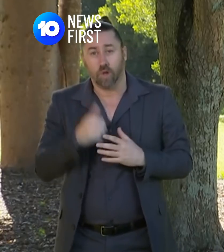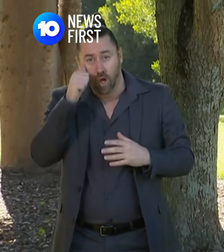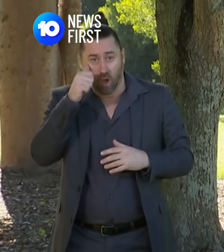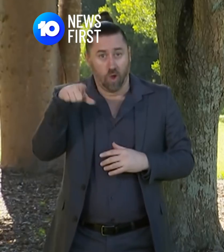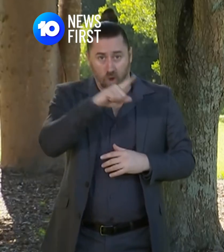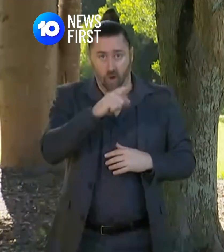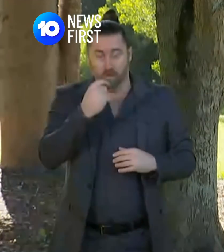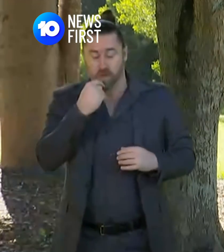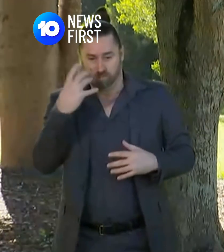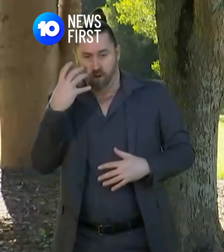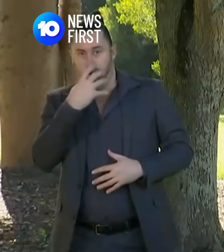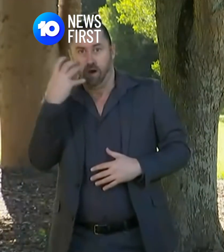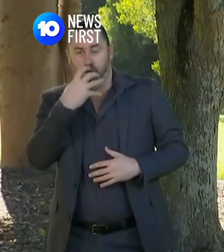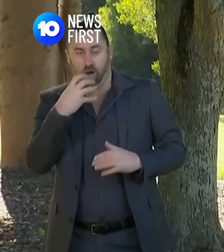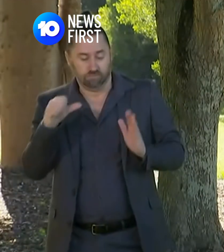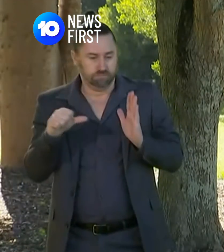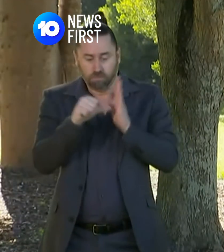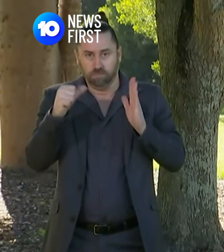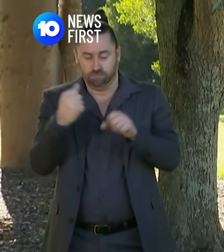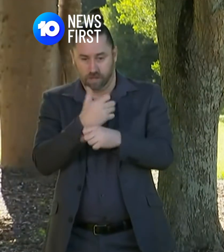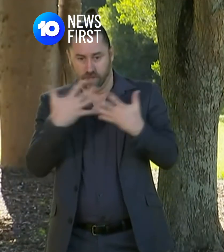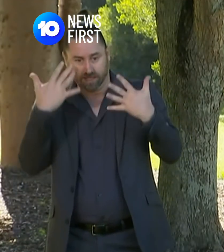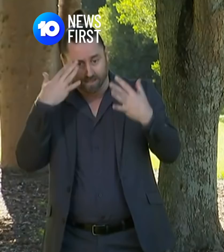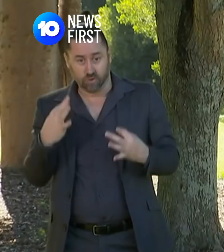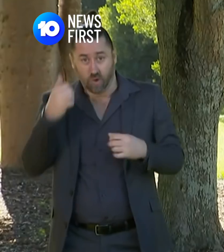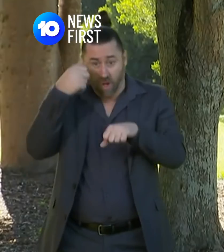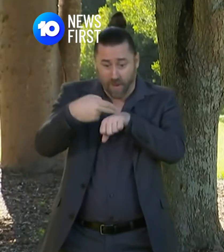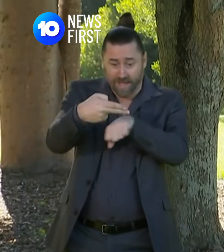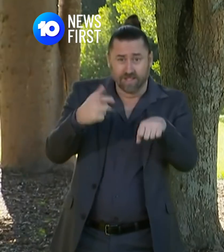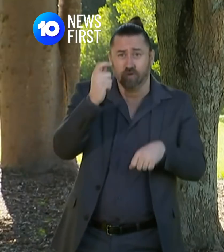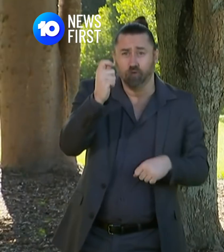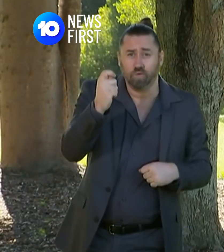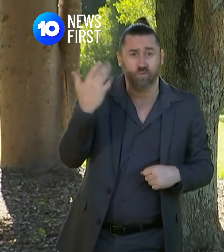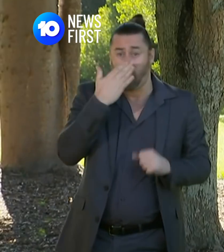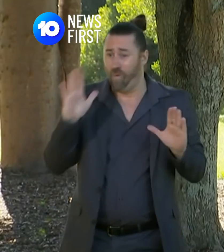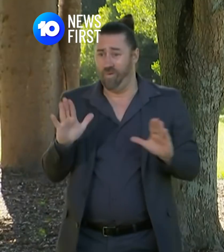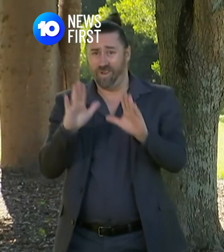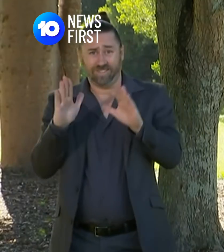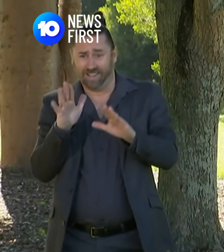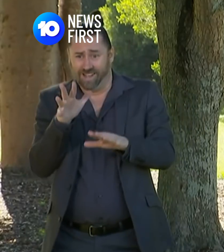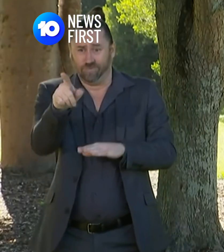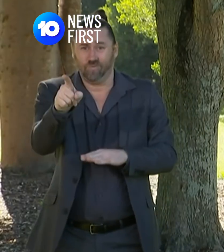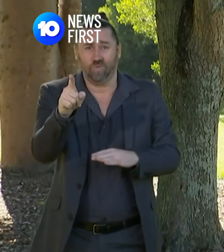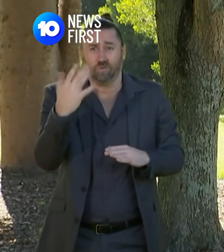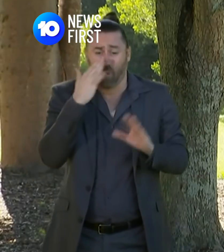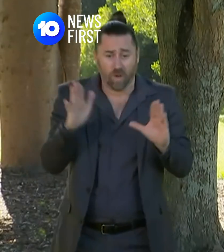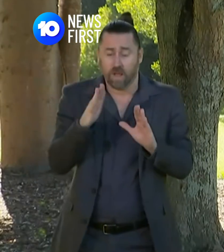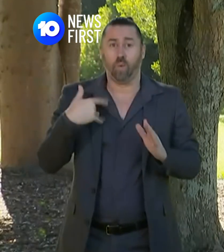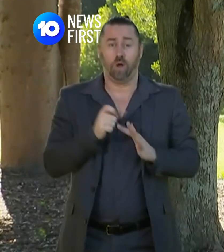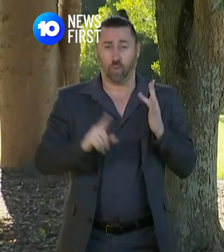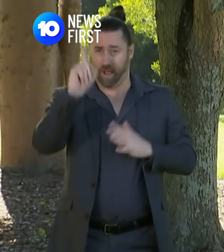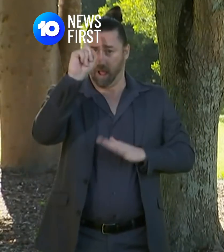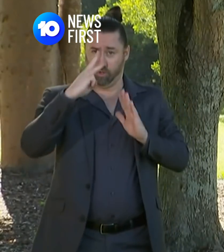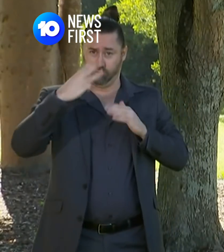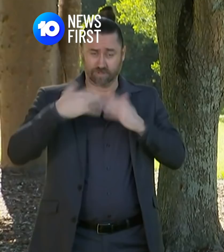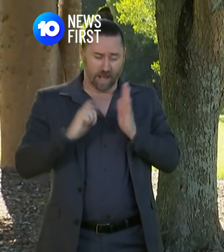big call, I know it's very tough, we've got Easter coming up, we've got school holidays coming up but let's do it now and